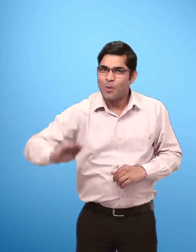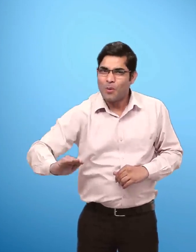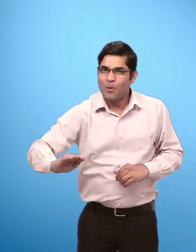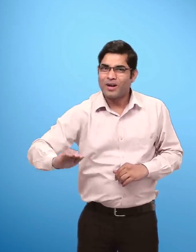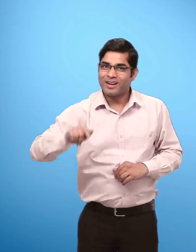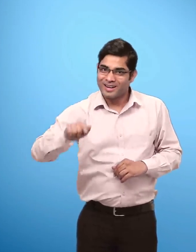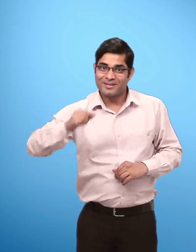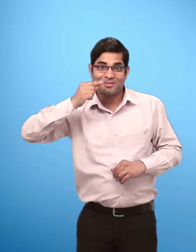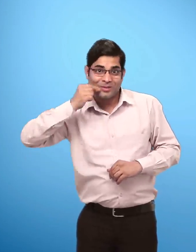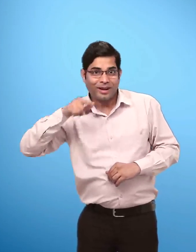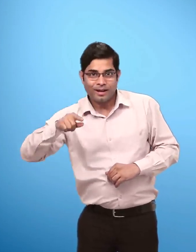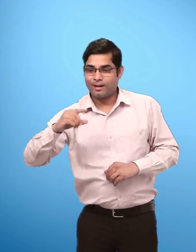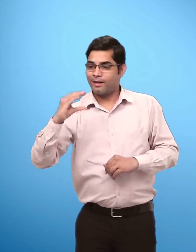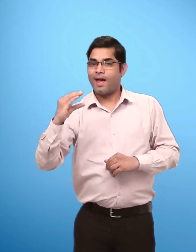Eating A Bun